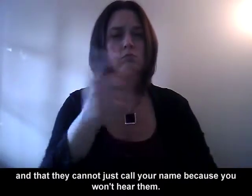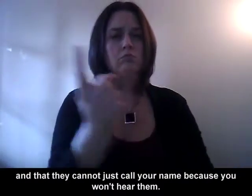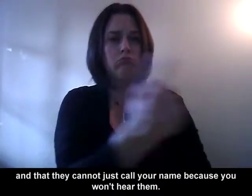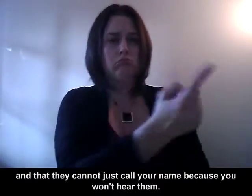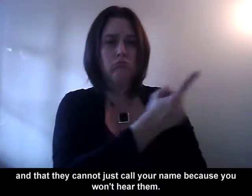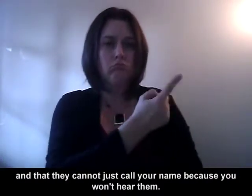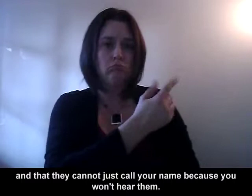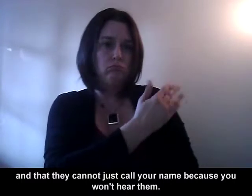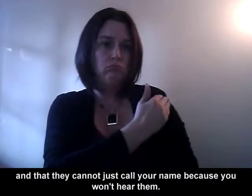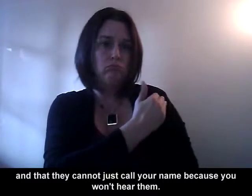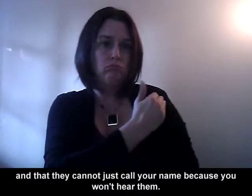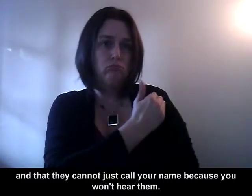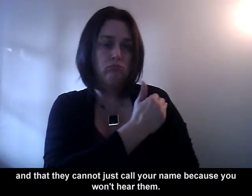name because you won't hear them.